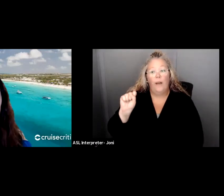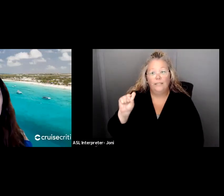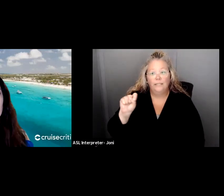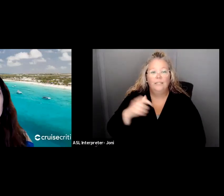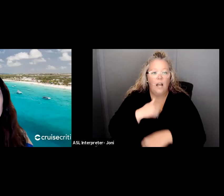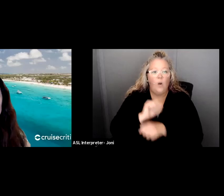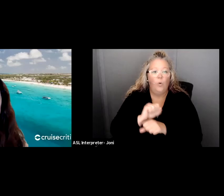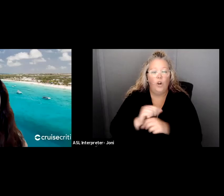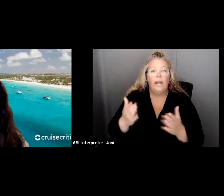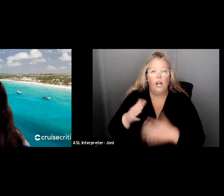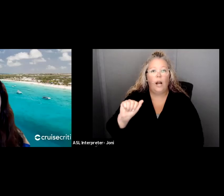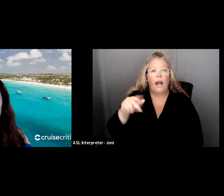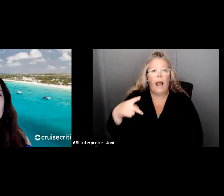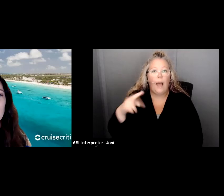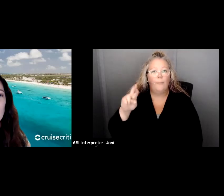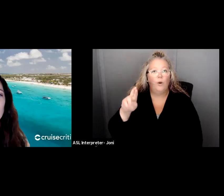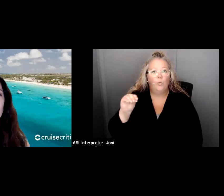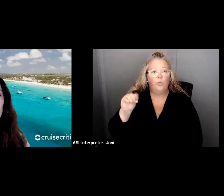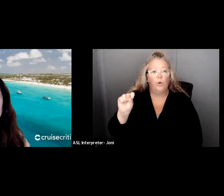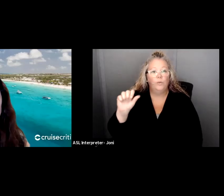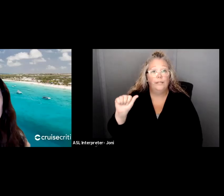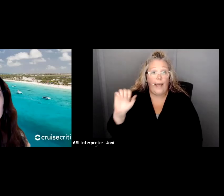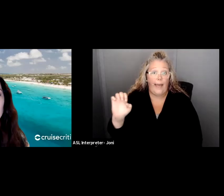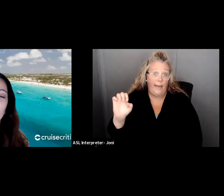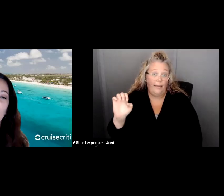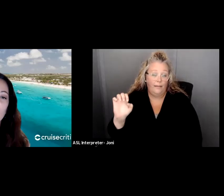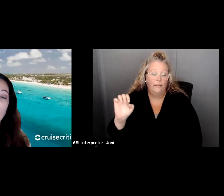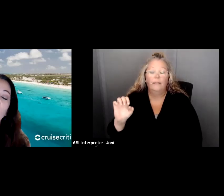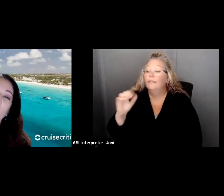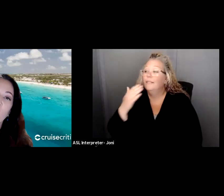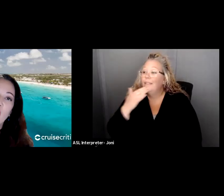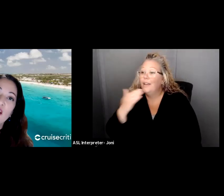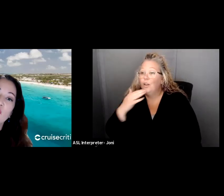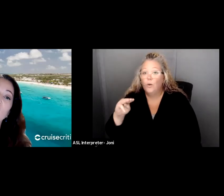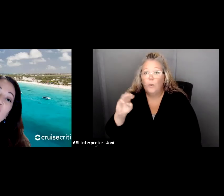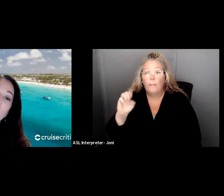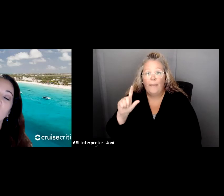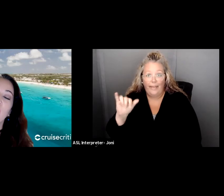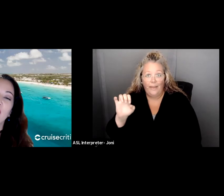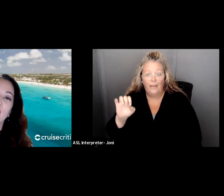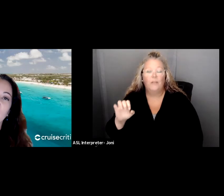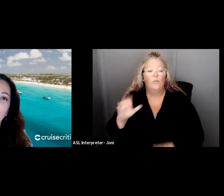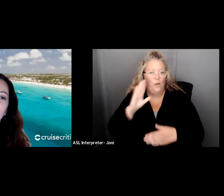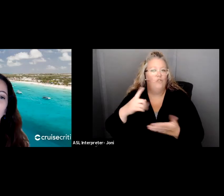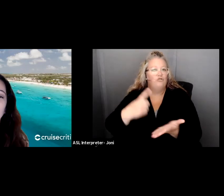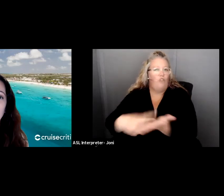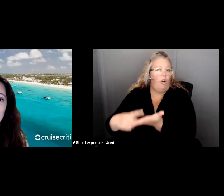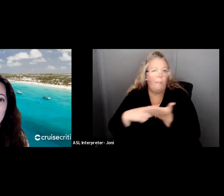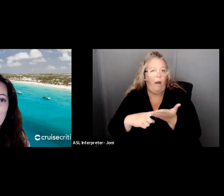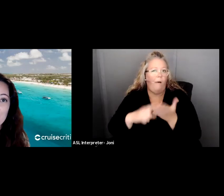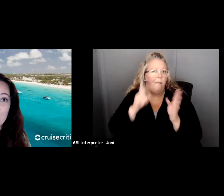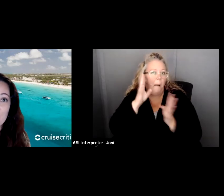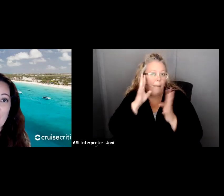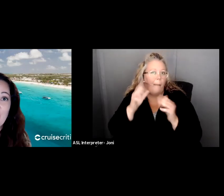And thank you, Mellie, for that. Like she said, we're going to be talking about creating a strategic plan that doesn't collect